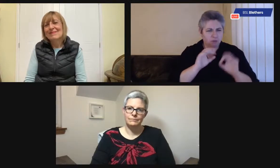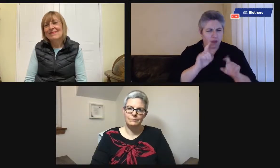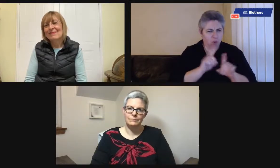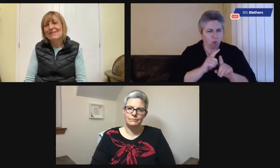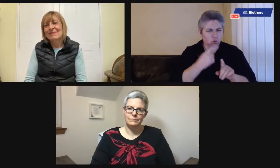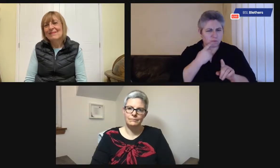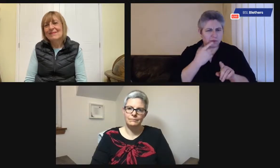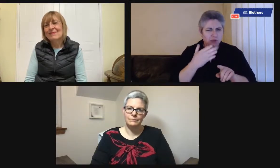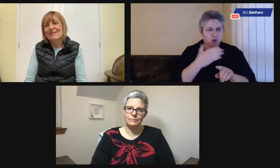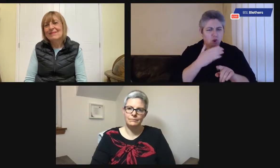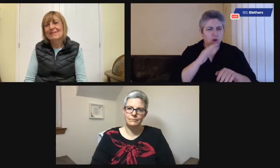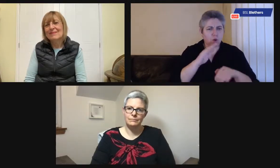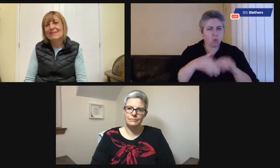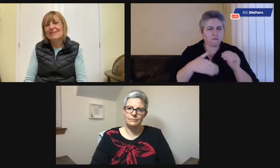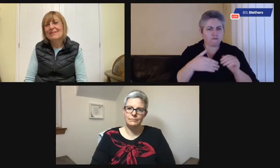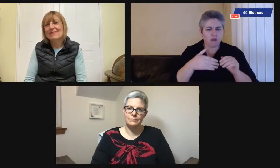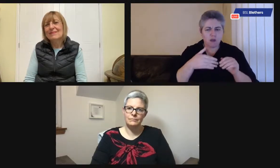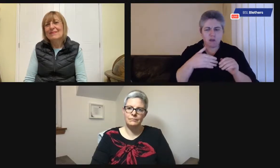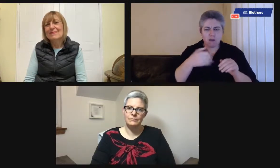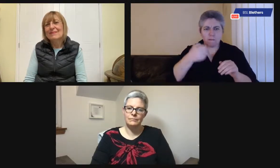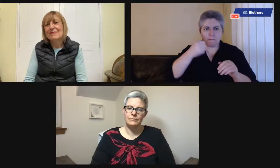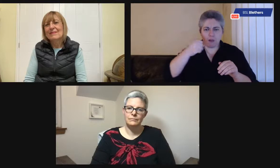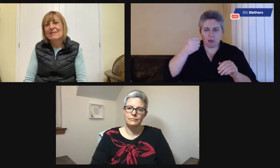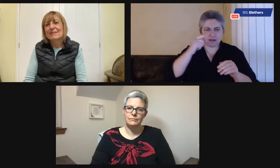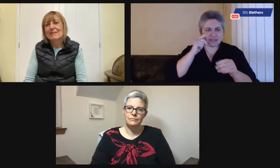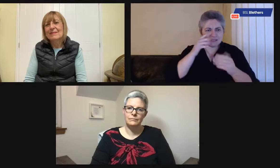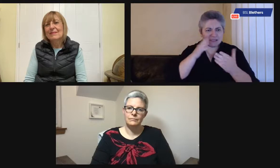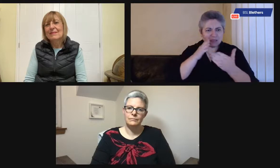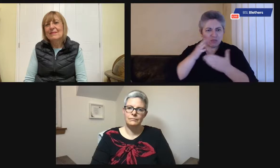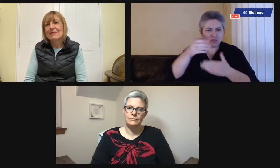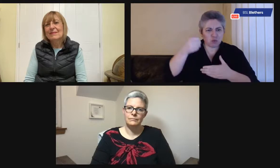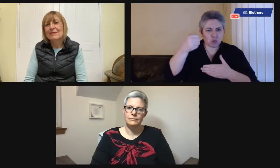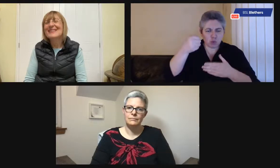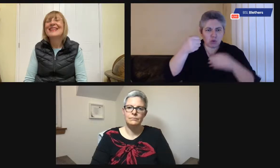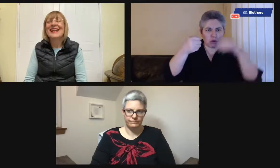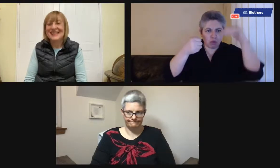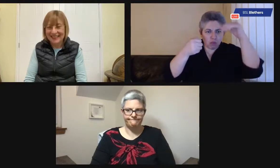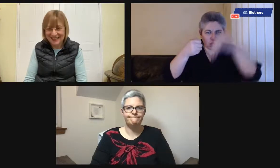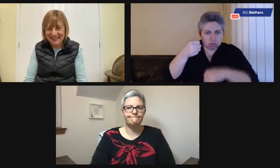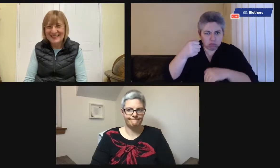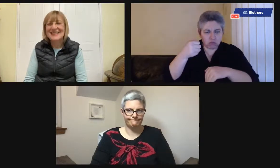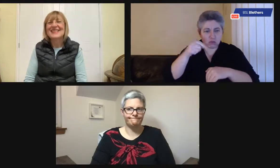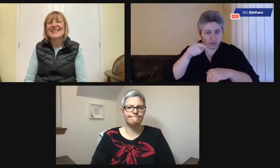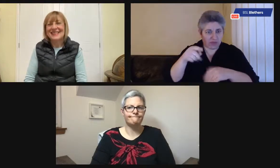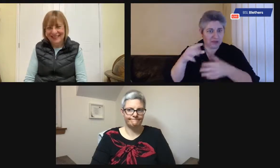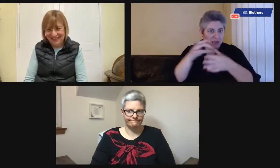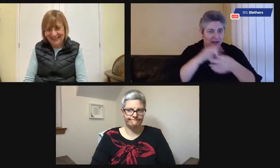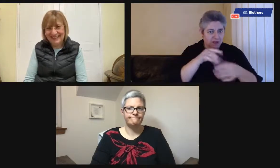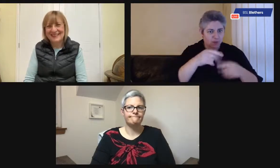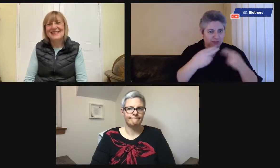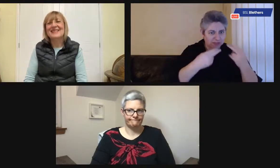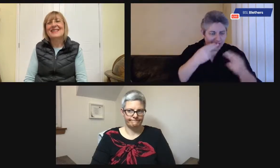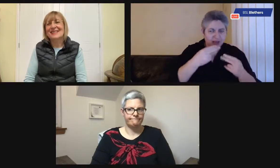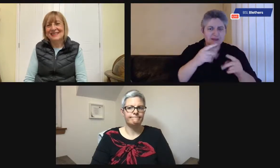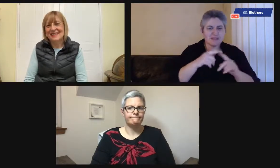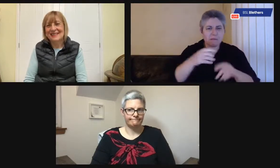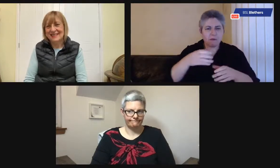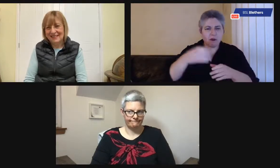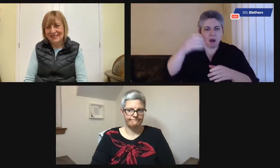Okay. So, Carolyn, you mentioned earlier something as well about the see-through mug making someone with